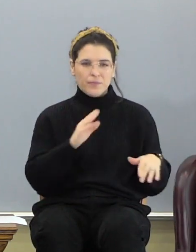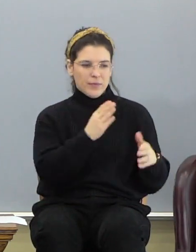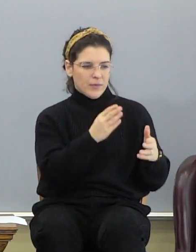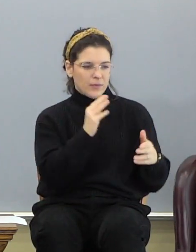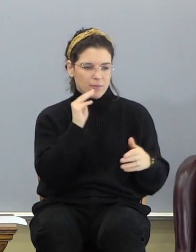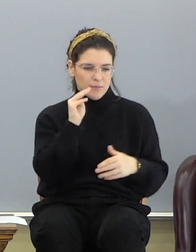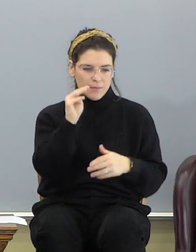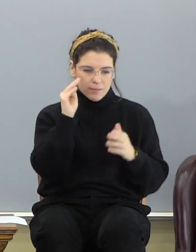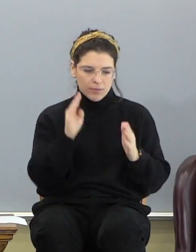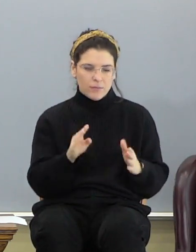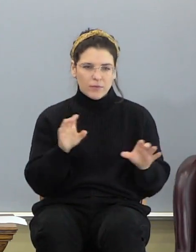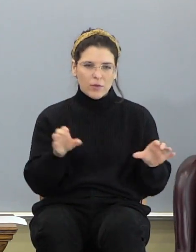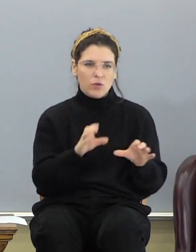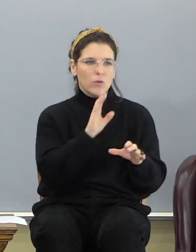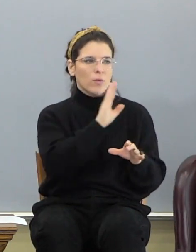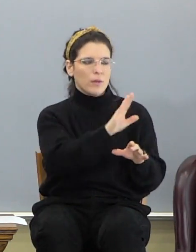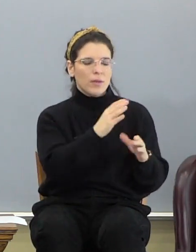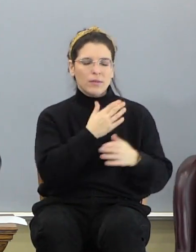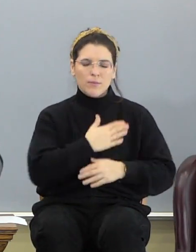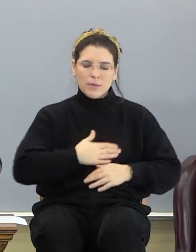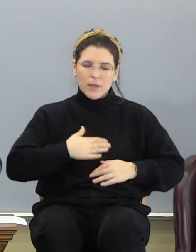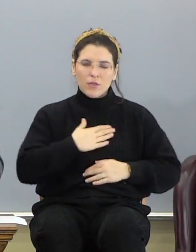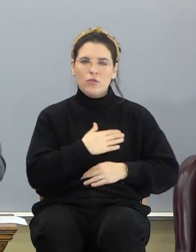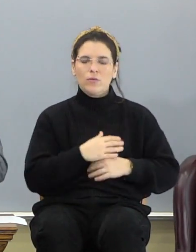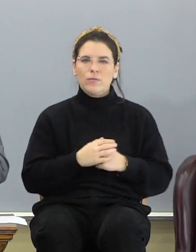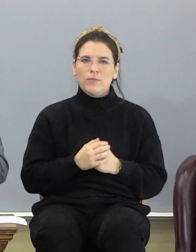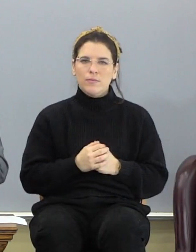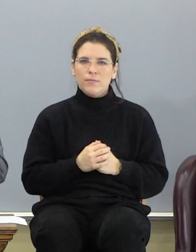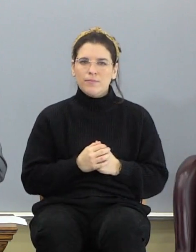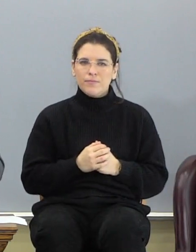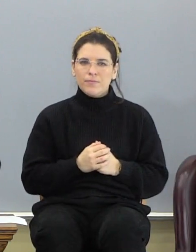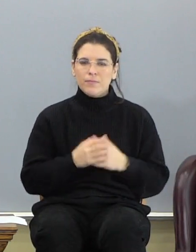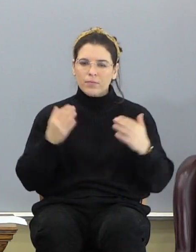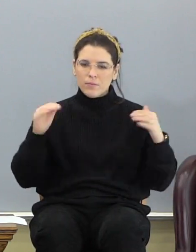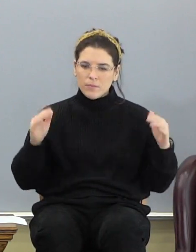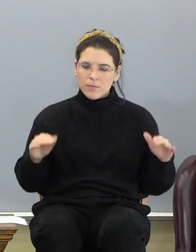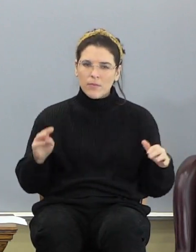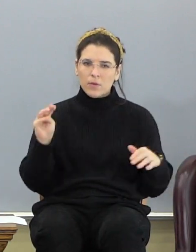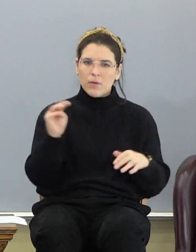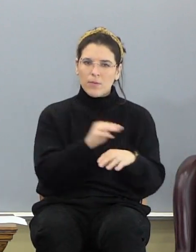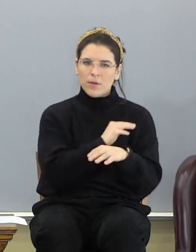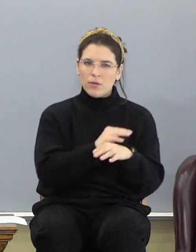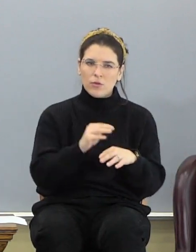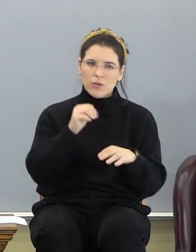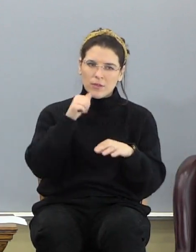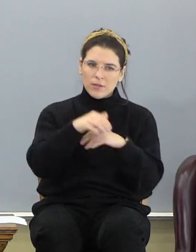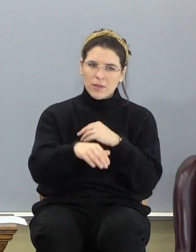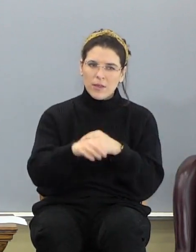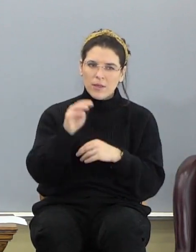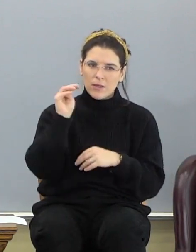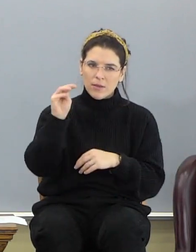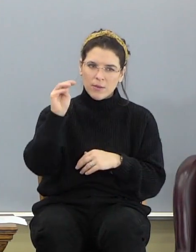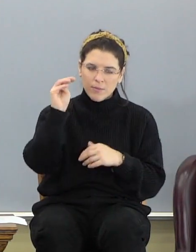his, that do his pleasure. Angels are ministering spirits sent forth to minister